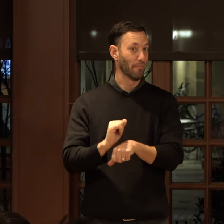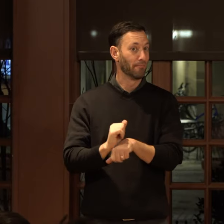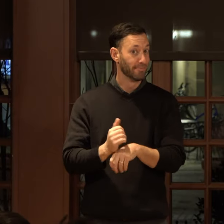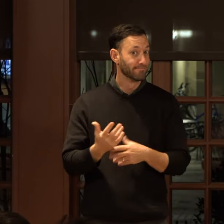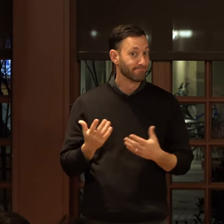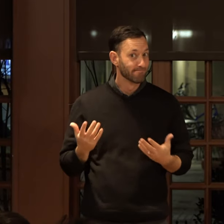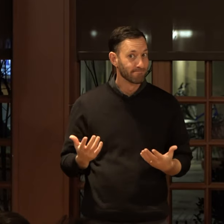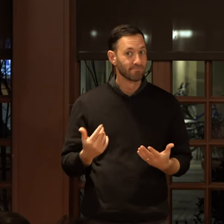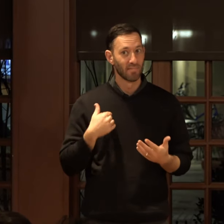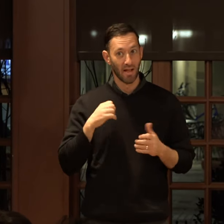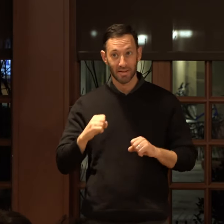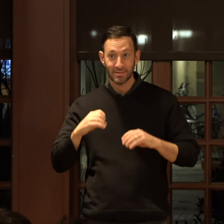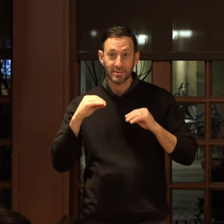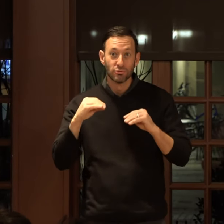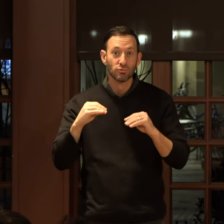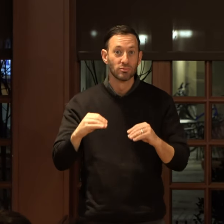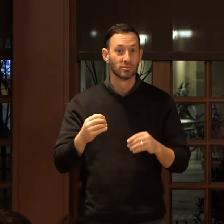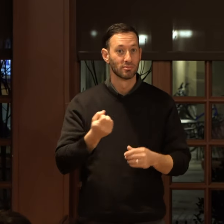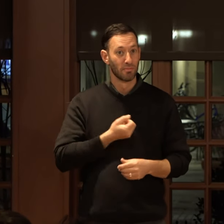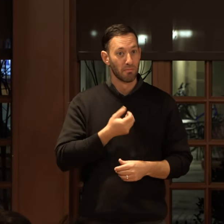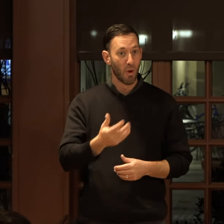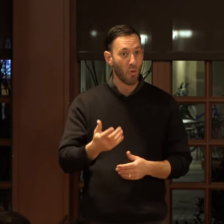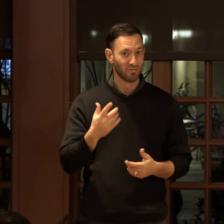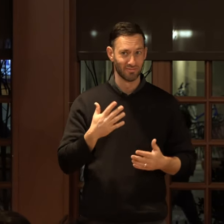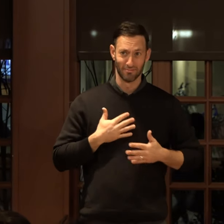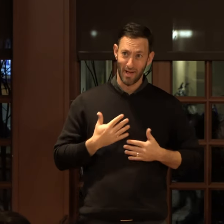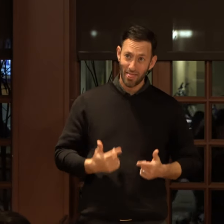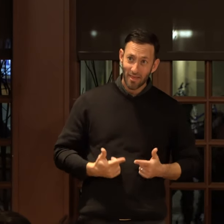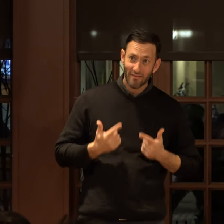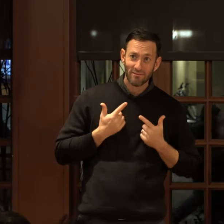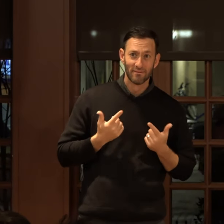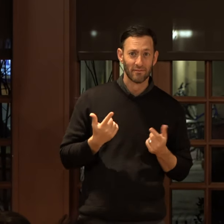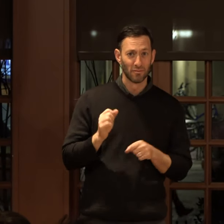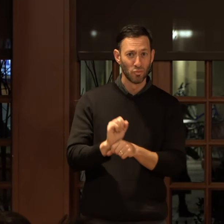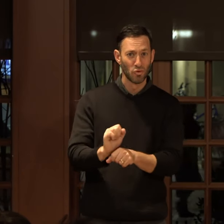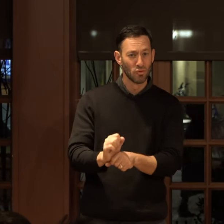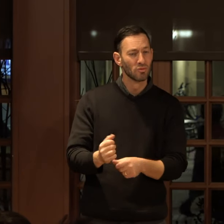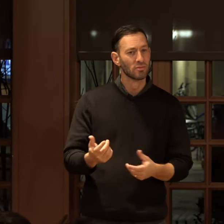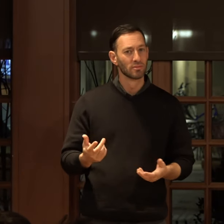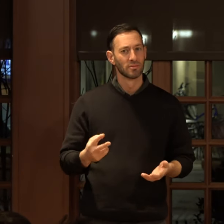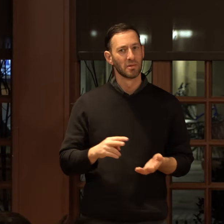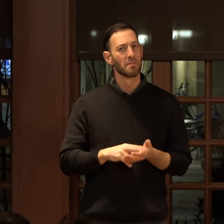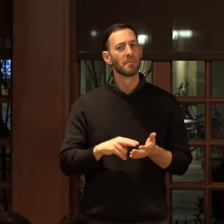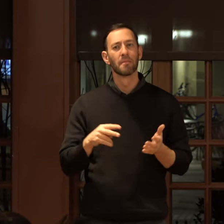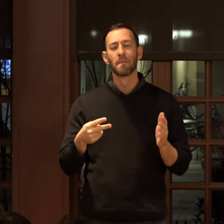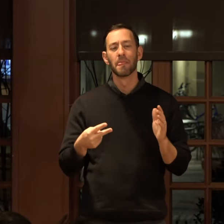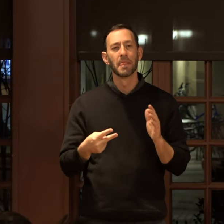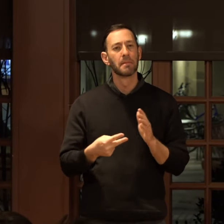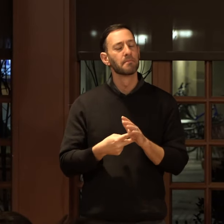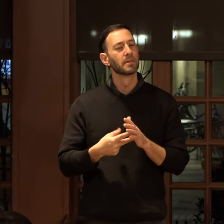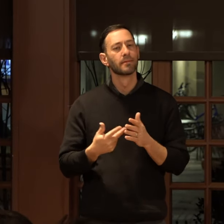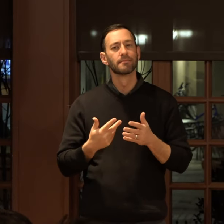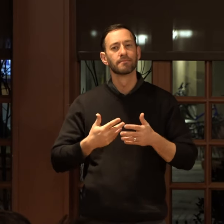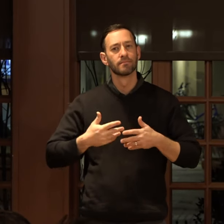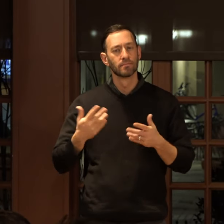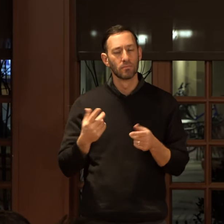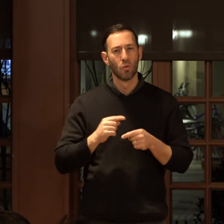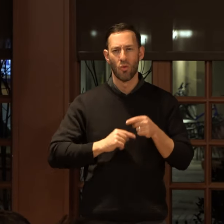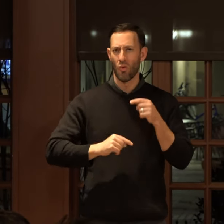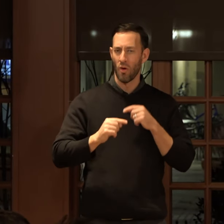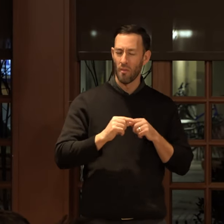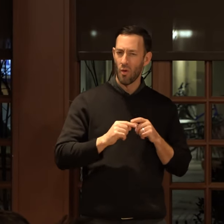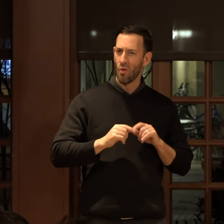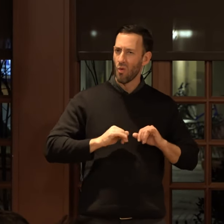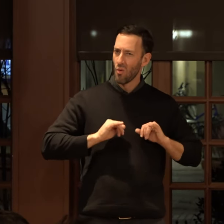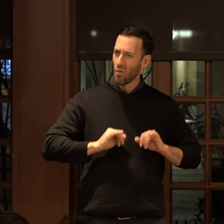and I get to teach poems for a living, um, and so what does that mean then just sort of go back and